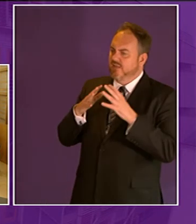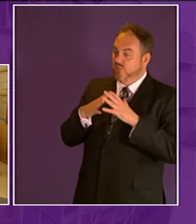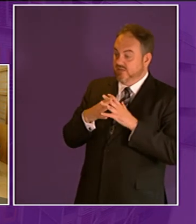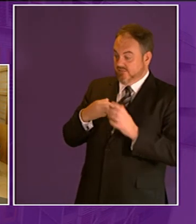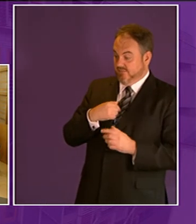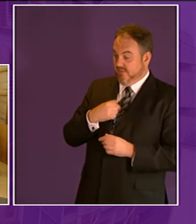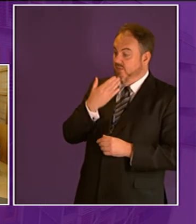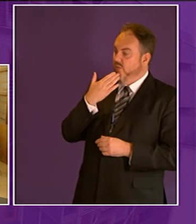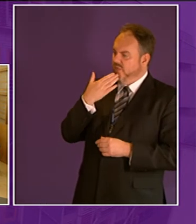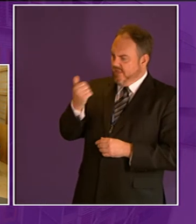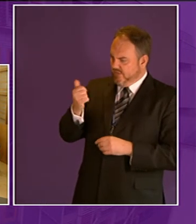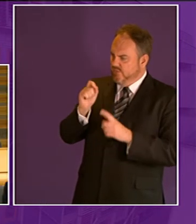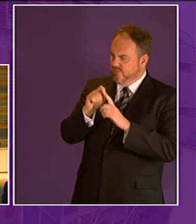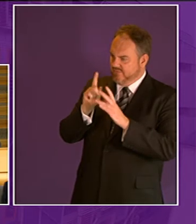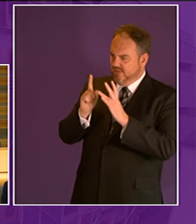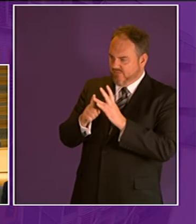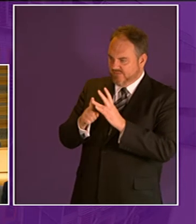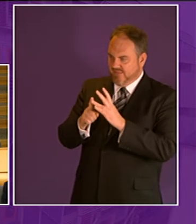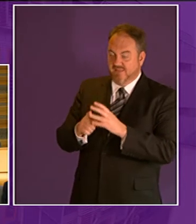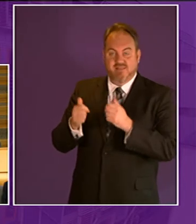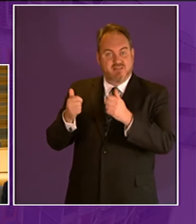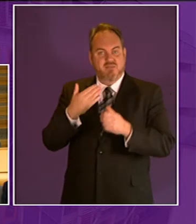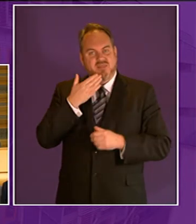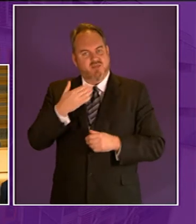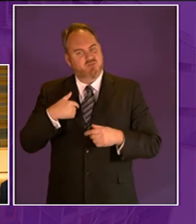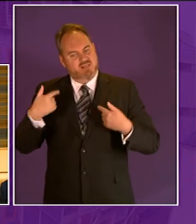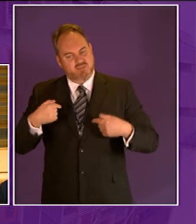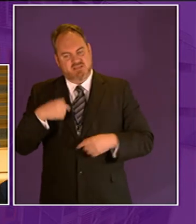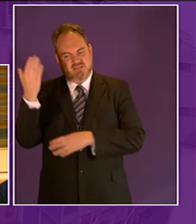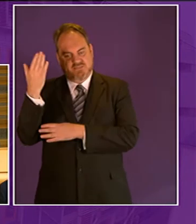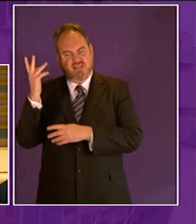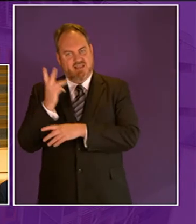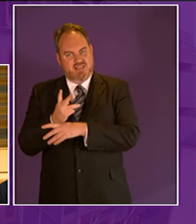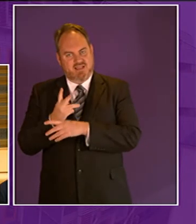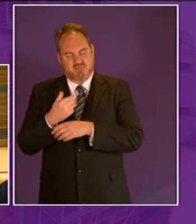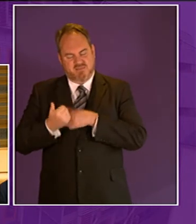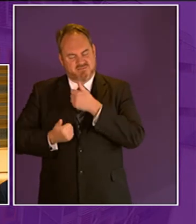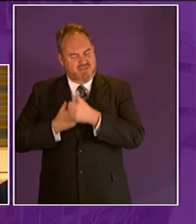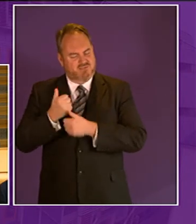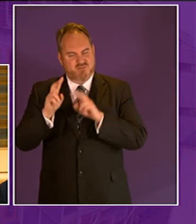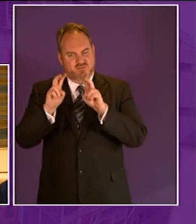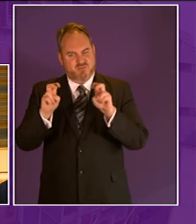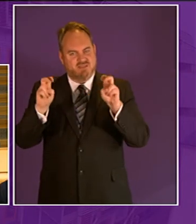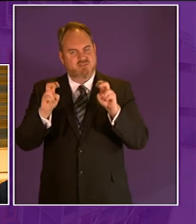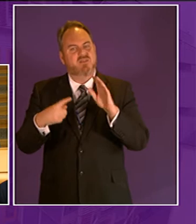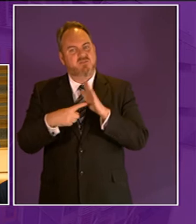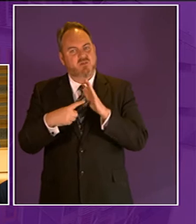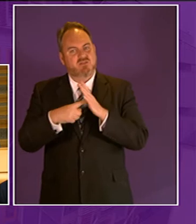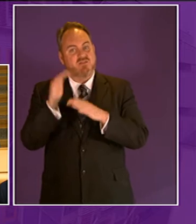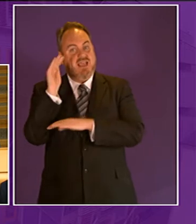I'm grateful to have the opportunity to once again speak today on one of my very favorite topics in the importance of outdoor learning it